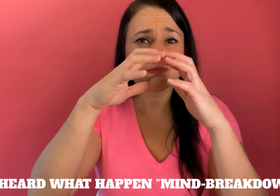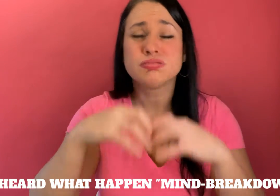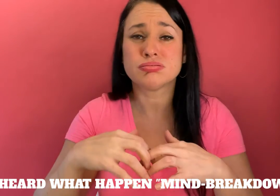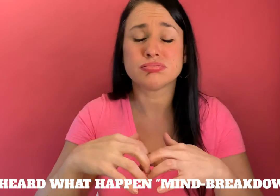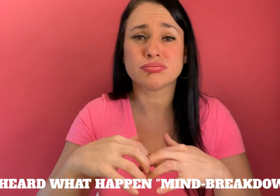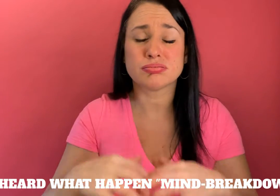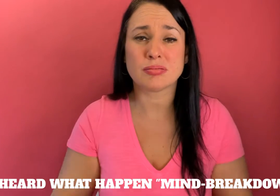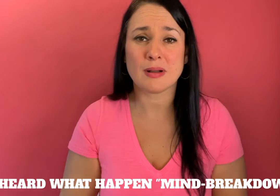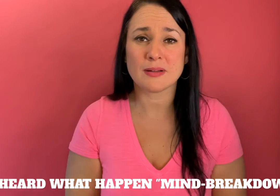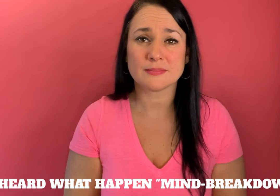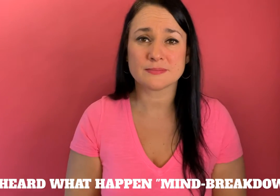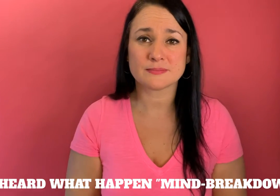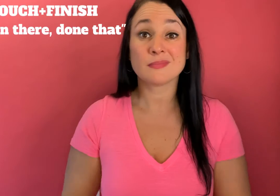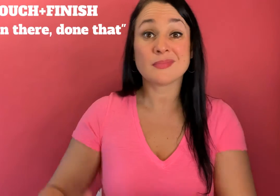mind just broke down in disbelief